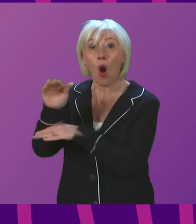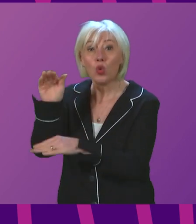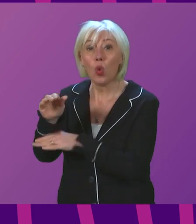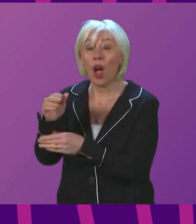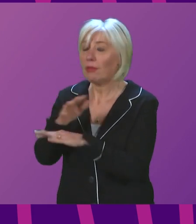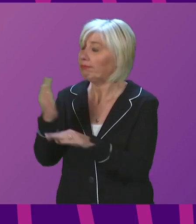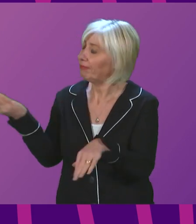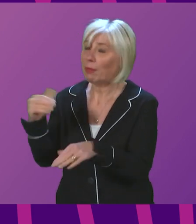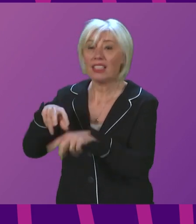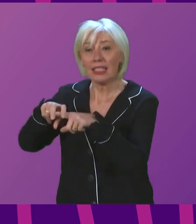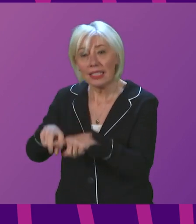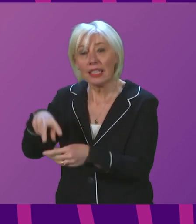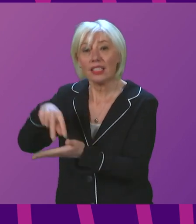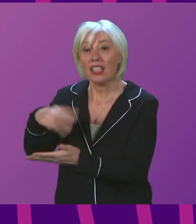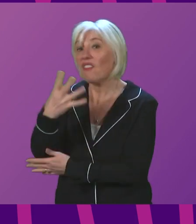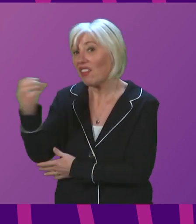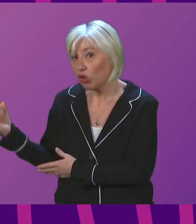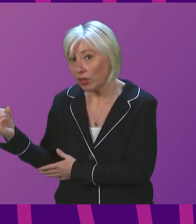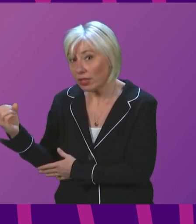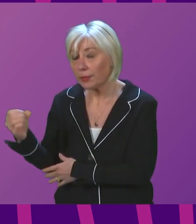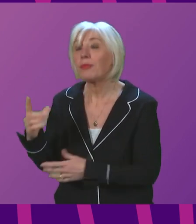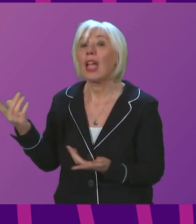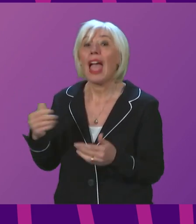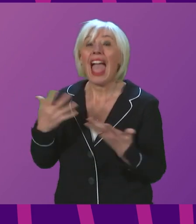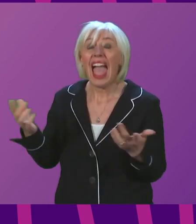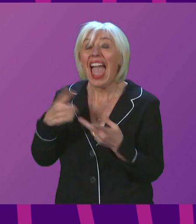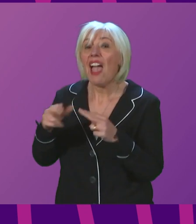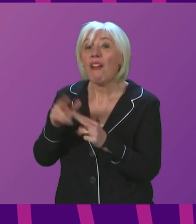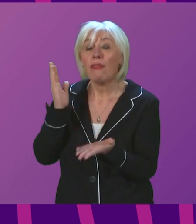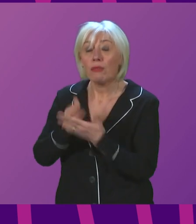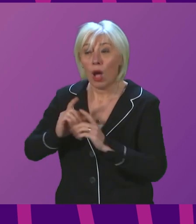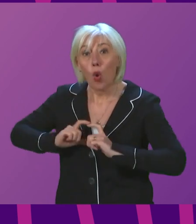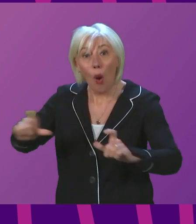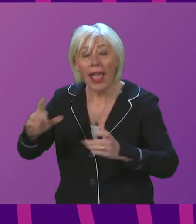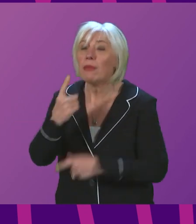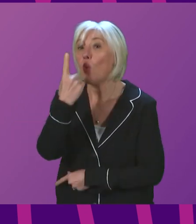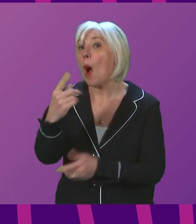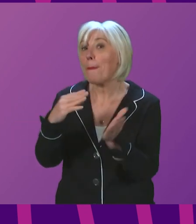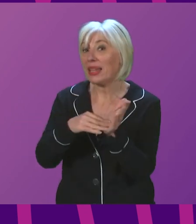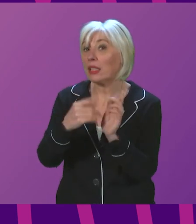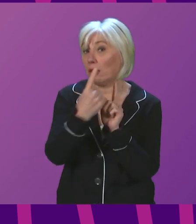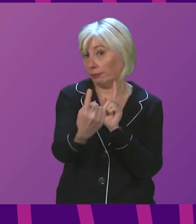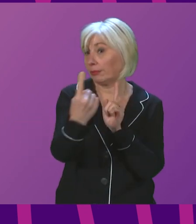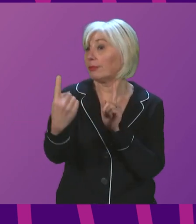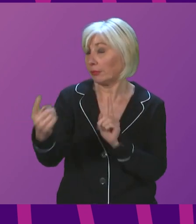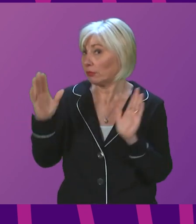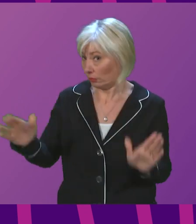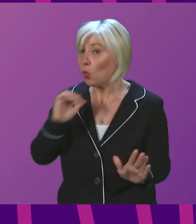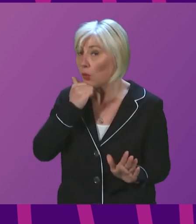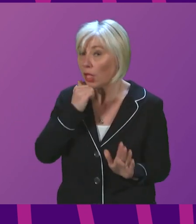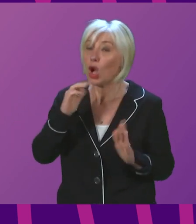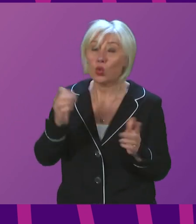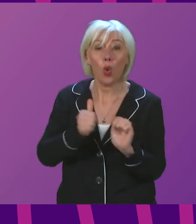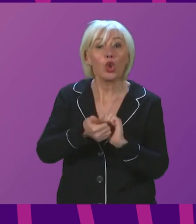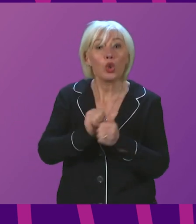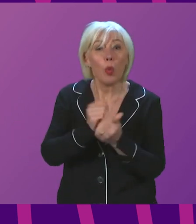standing. Physical distancing of one metre will be required at events that go ahead within these limits. This will, of course, make sports matches, including